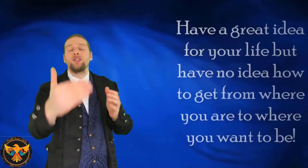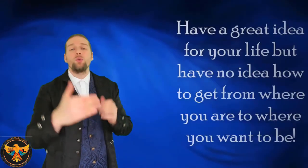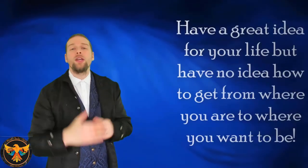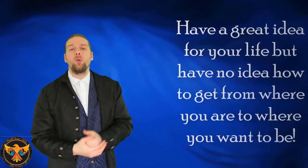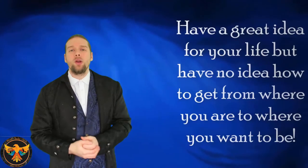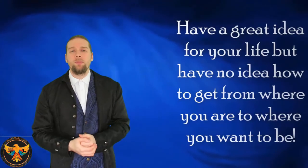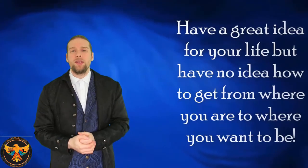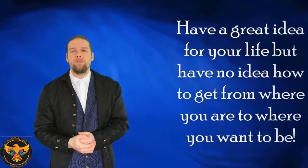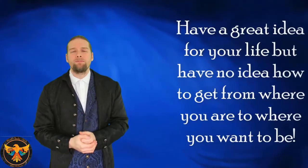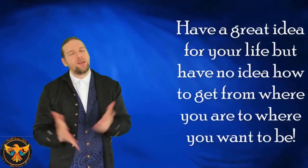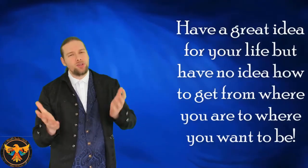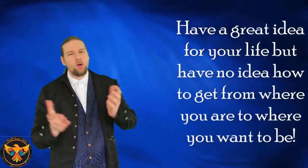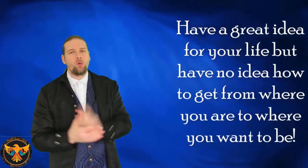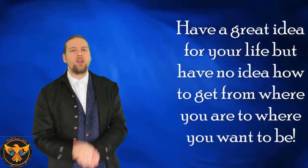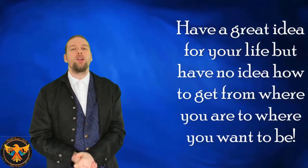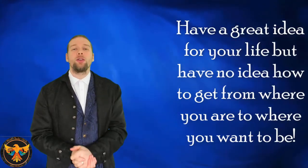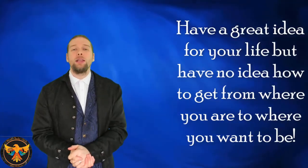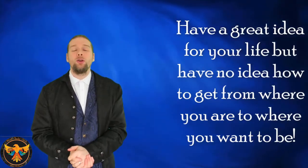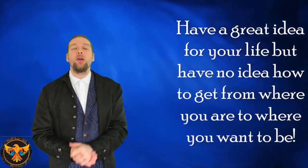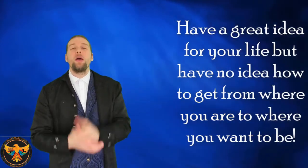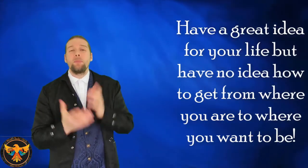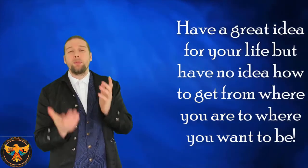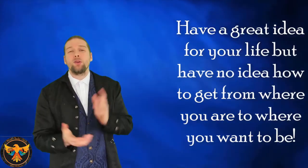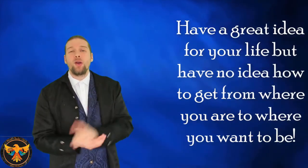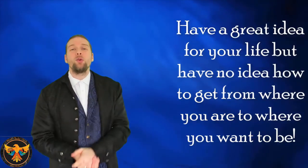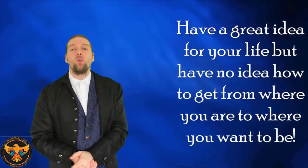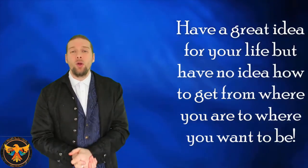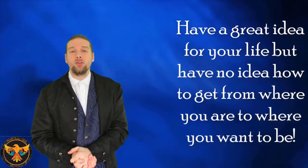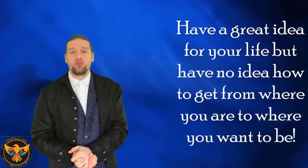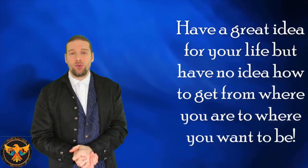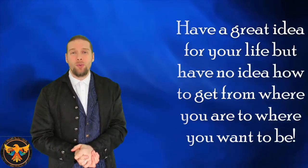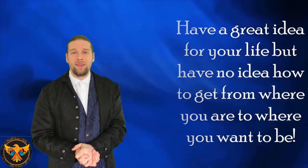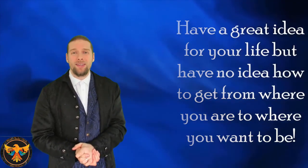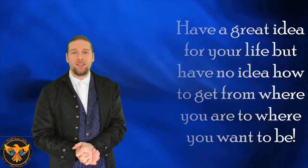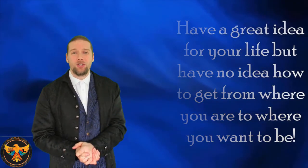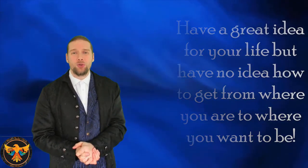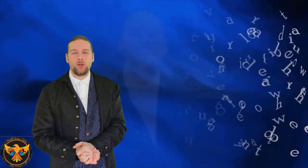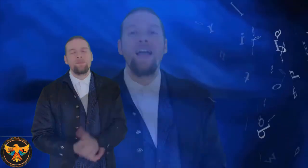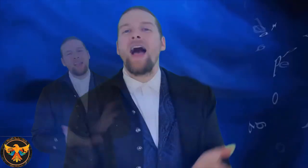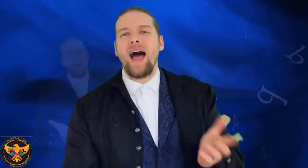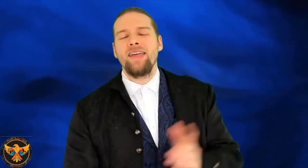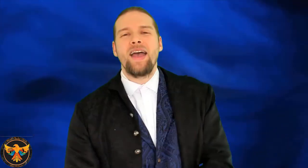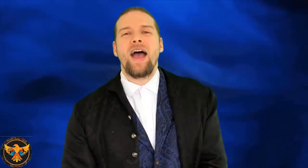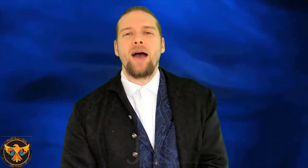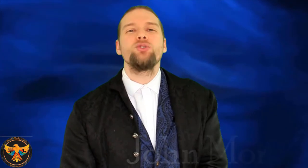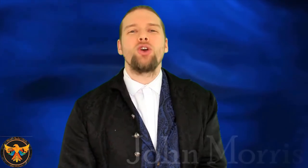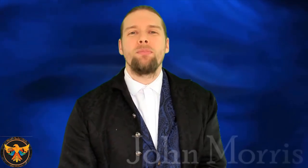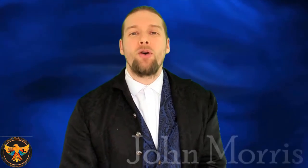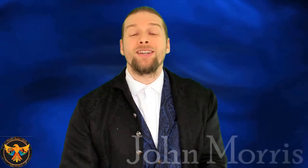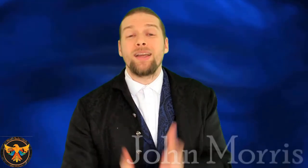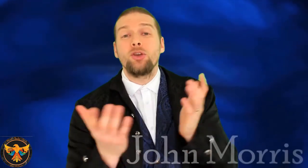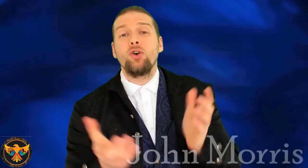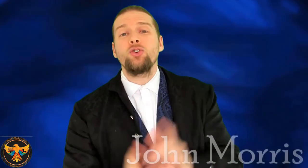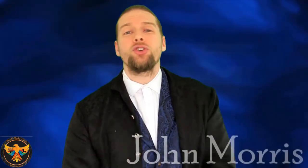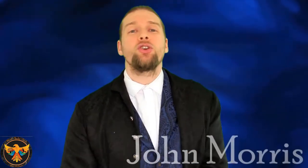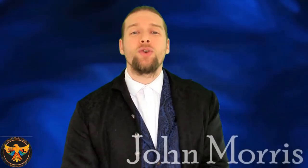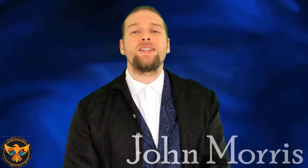are to where you want to be. Don't worry, you're not alone. People around the world struggle with these issues. Hi there, I'm John Morris. I'm the coach of the creative